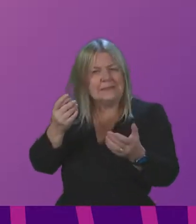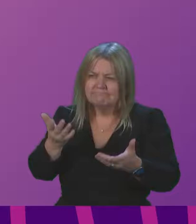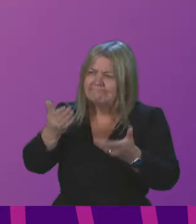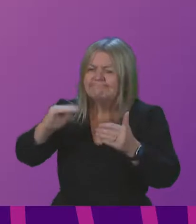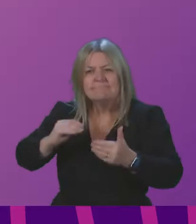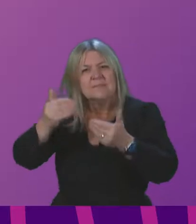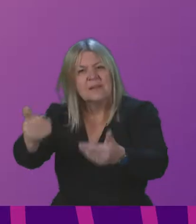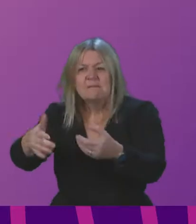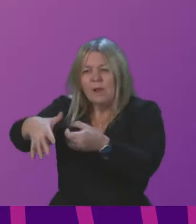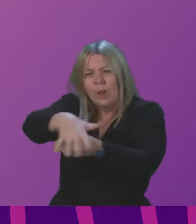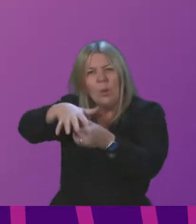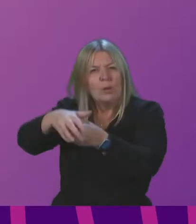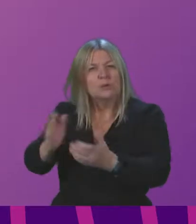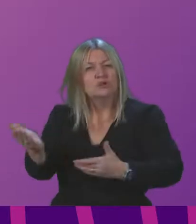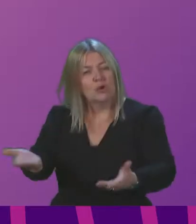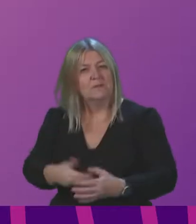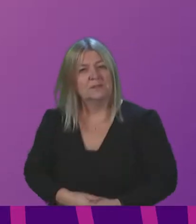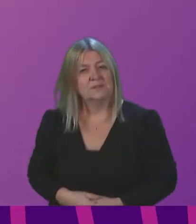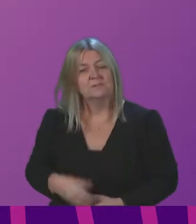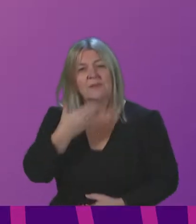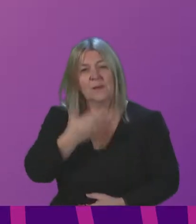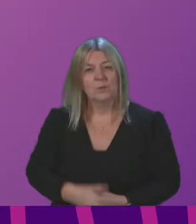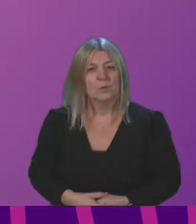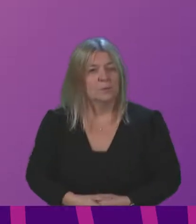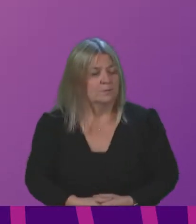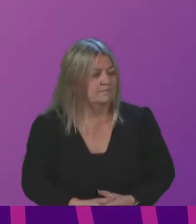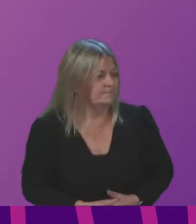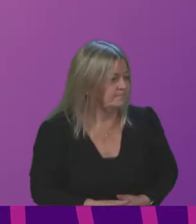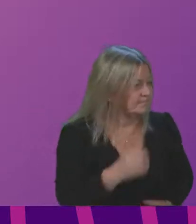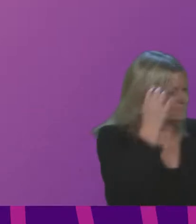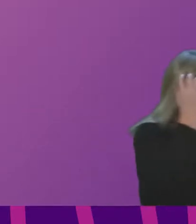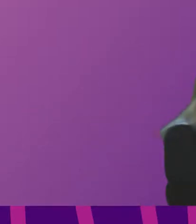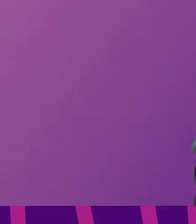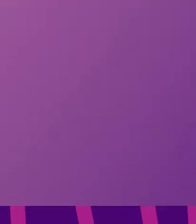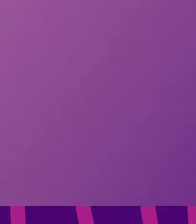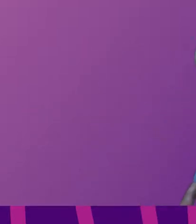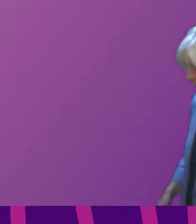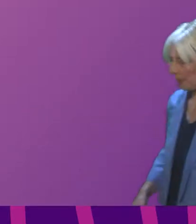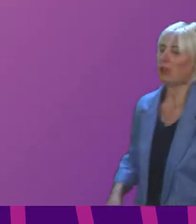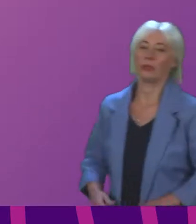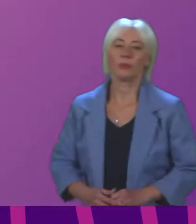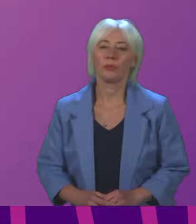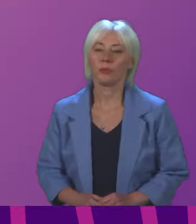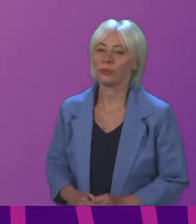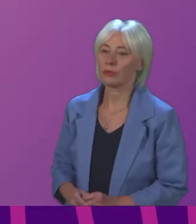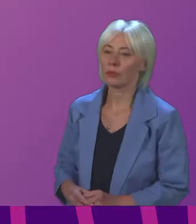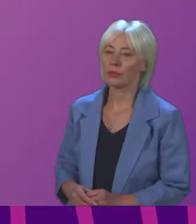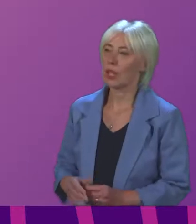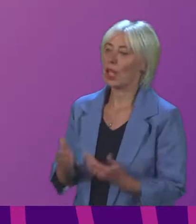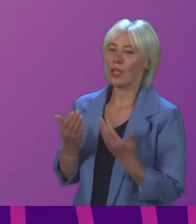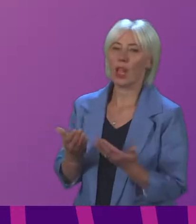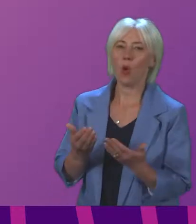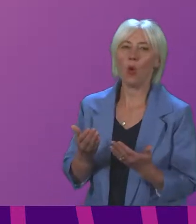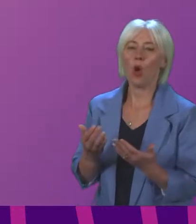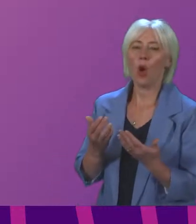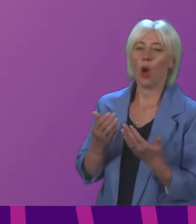locally. Thank you. Thank you. I call on Audrey Nicholl to speak on behalf of the Criminal